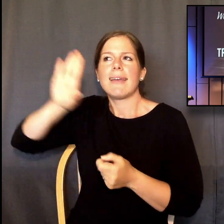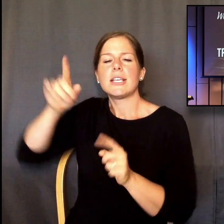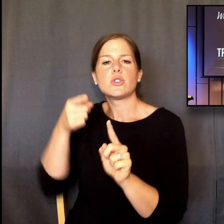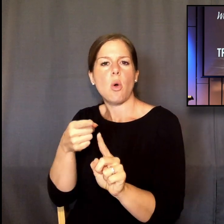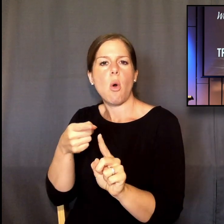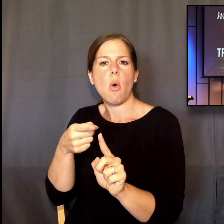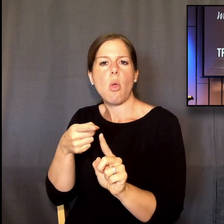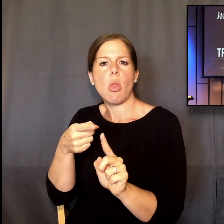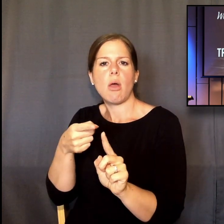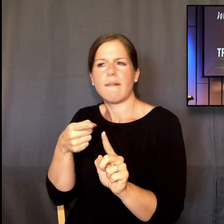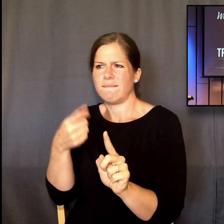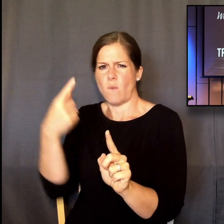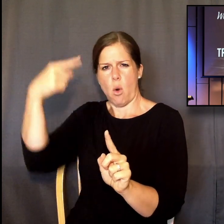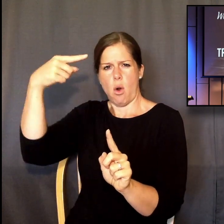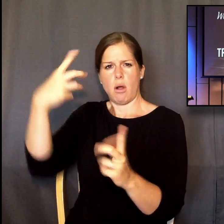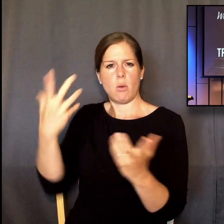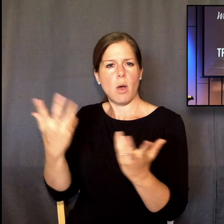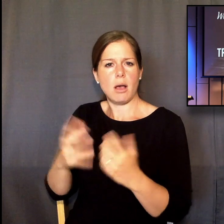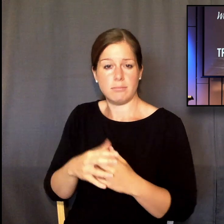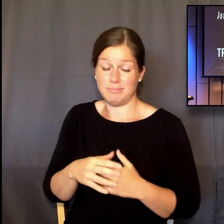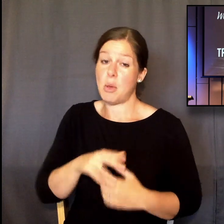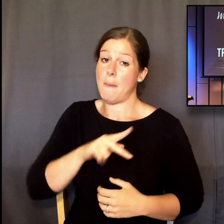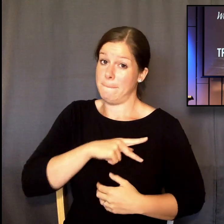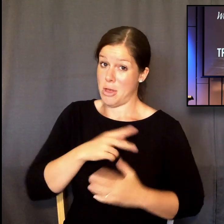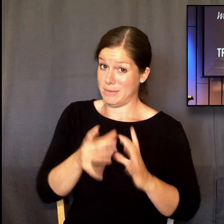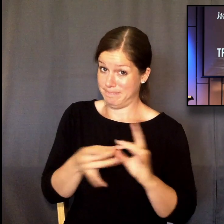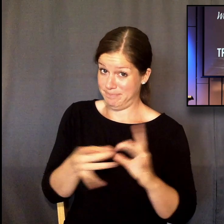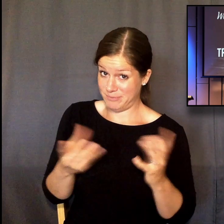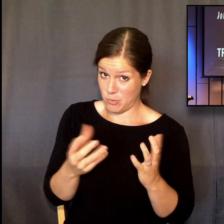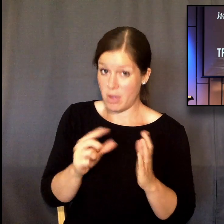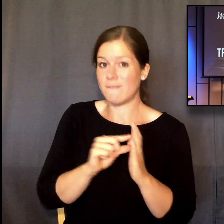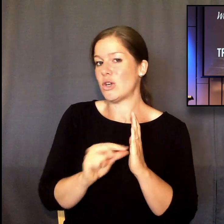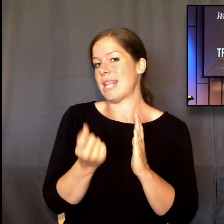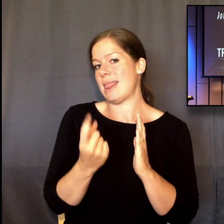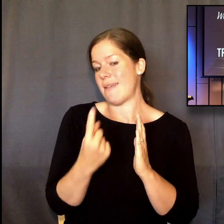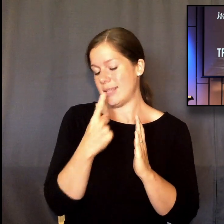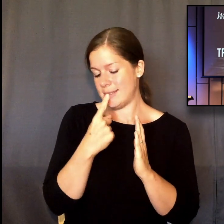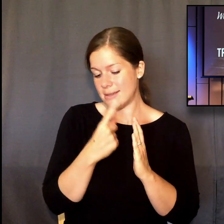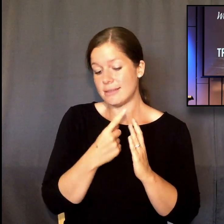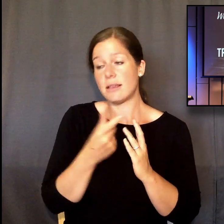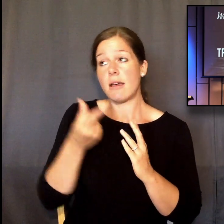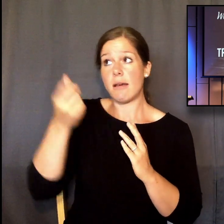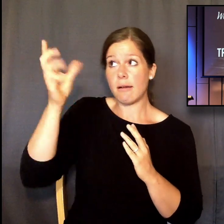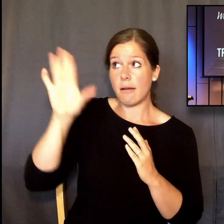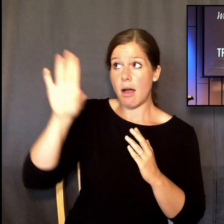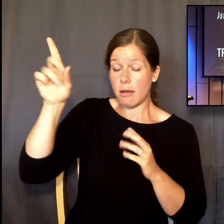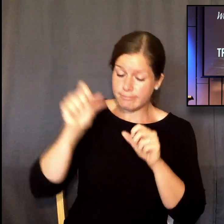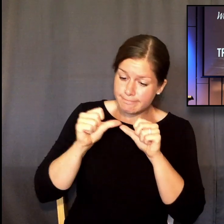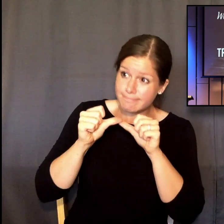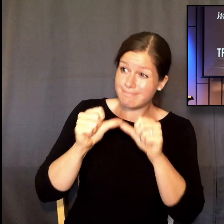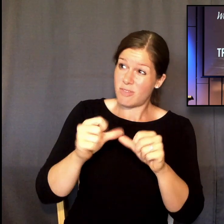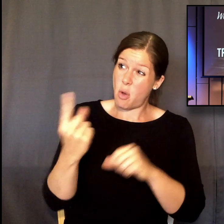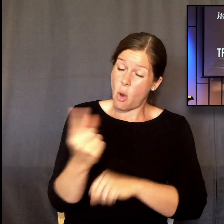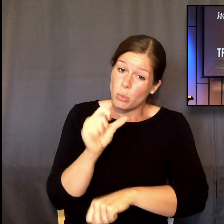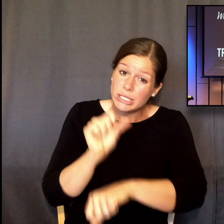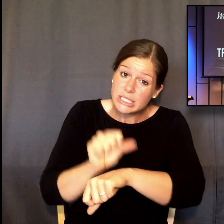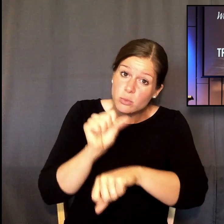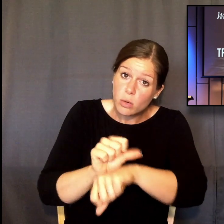the plan? What's the direction? Notice Paul tells us that too. Verse 11, God is constantly, always working, implementing, bringing